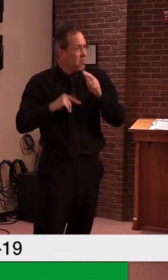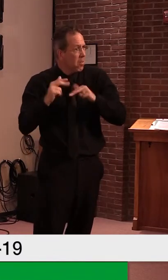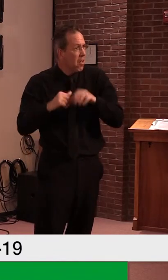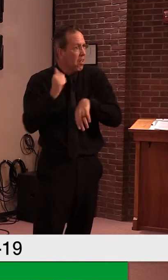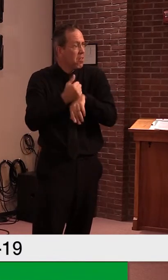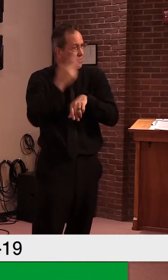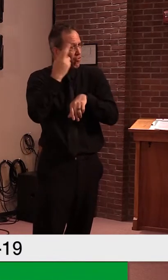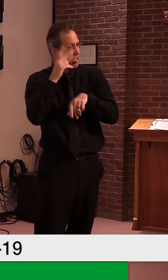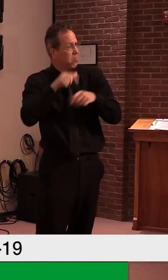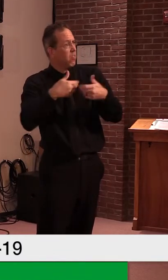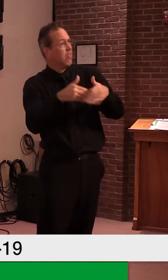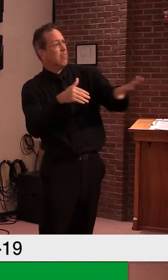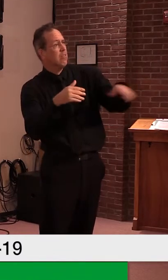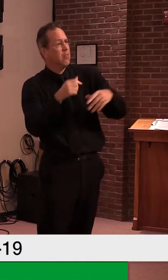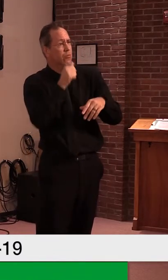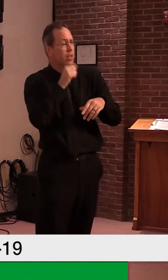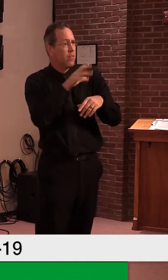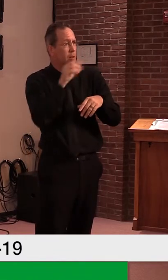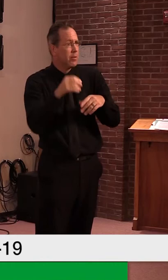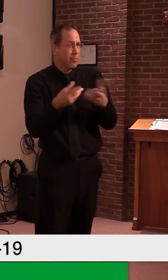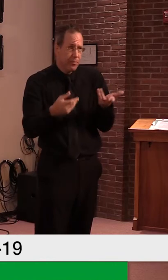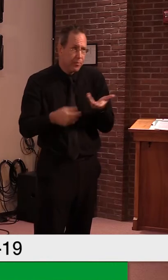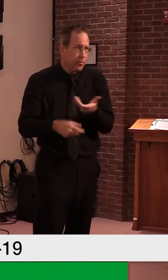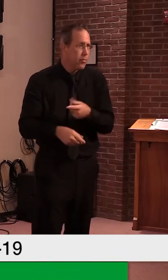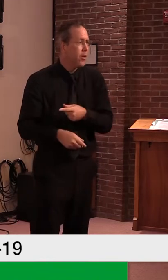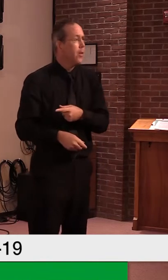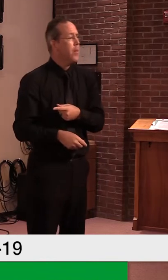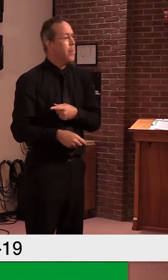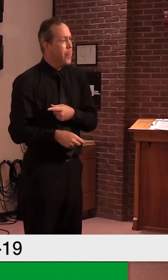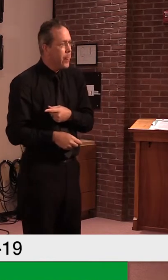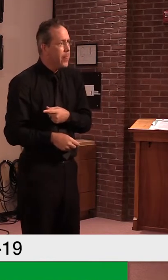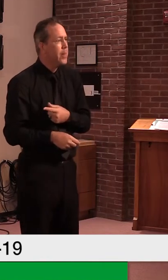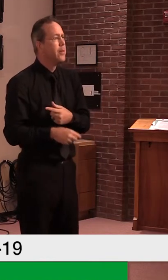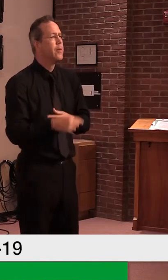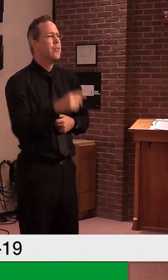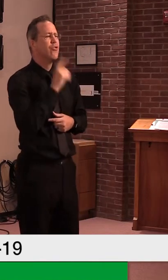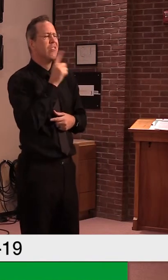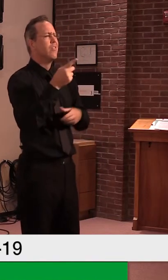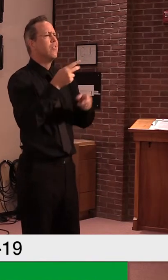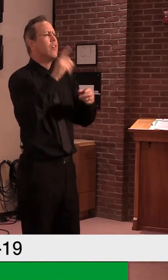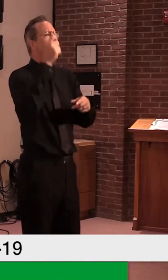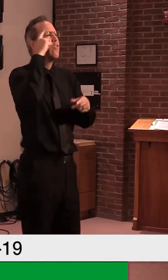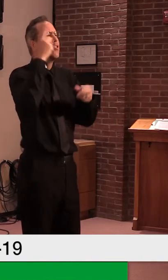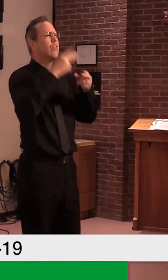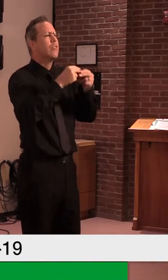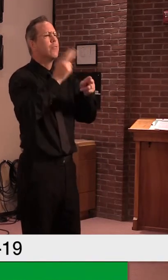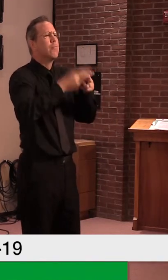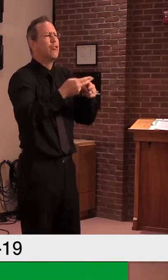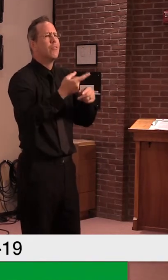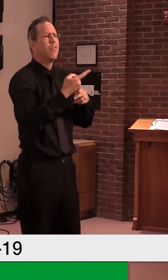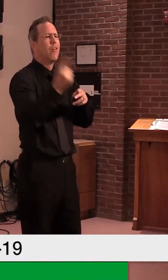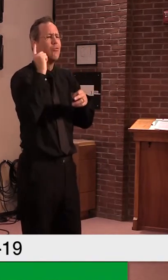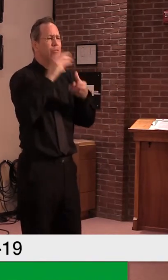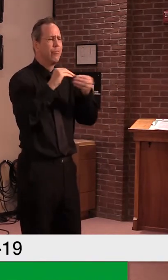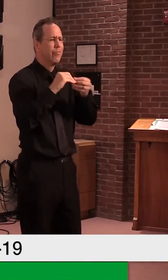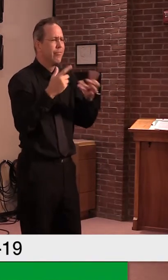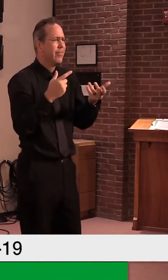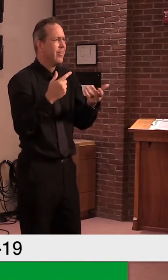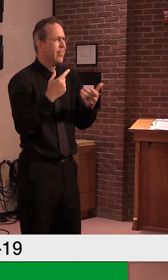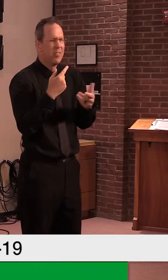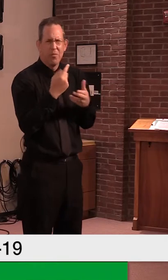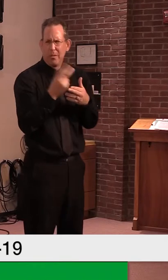Tuesday, where, what day are we? Um, last Friday, um, it's been a, it's been a long weekend, but, um,